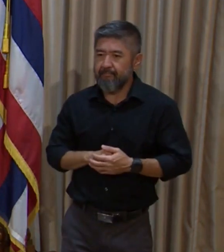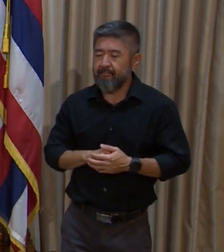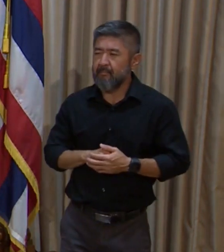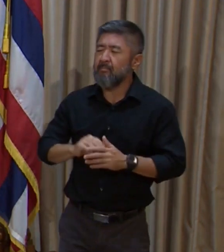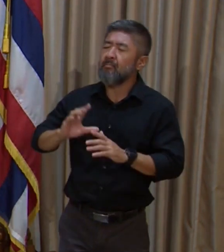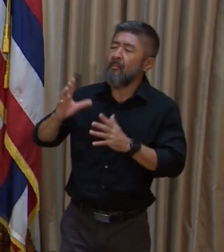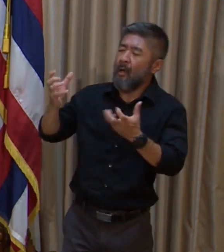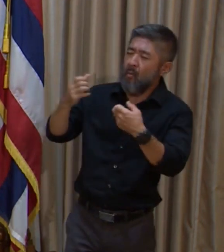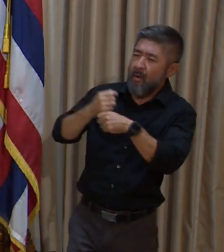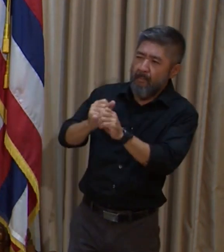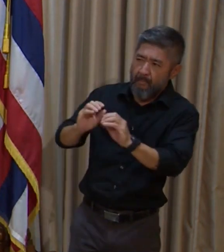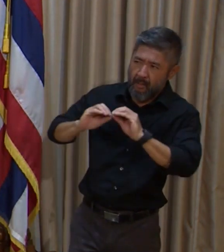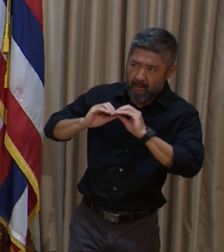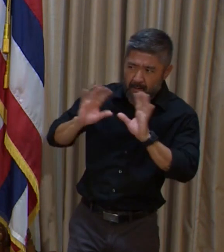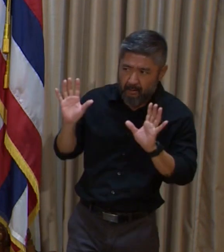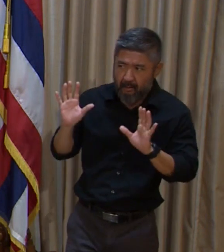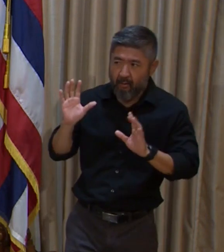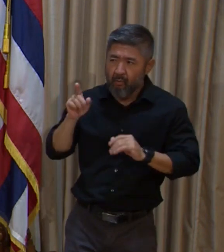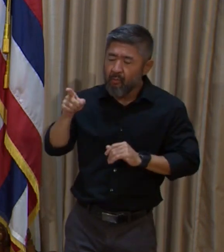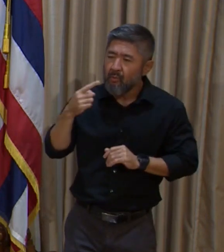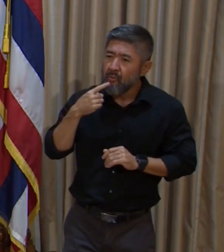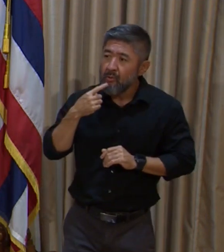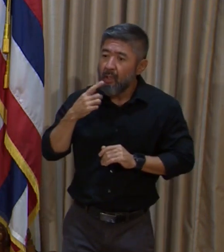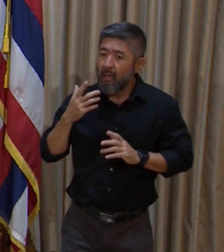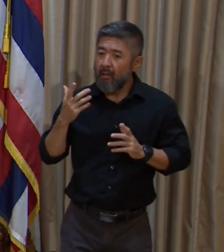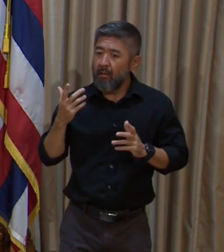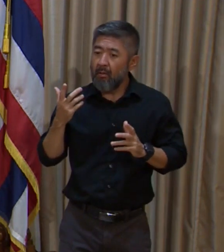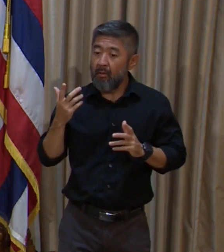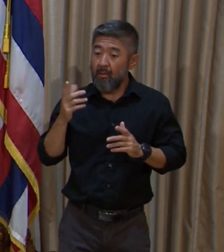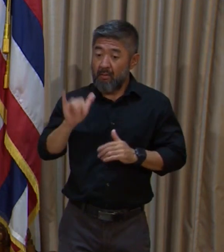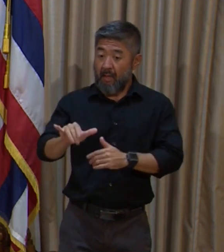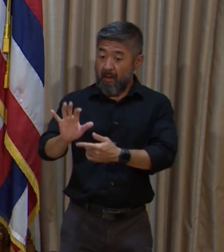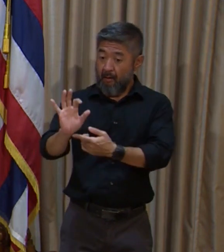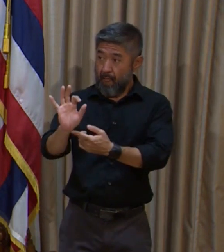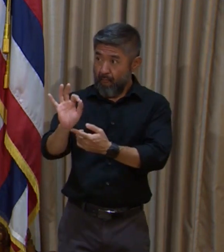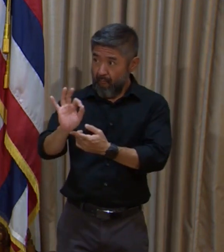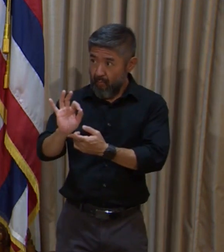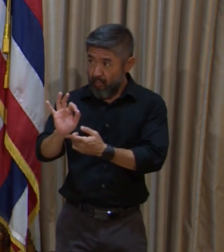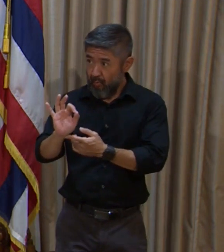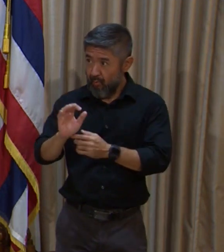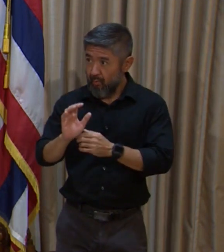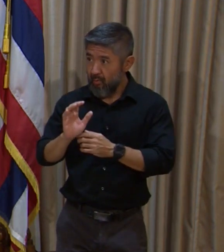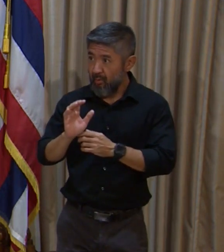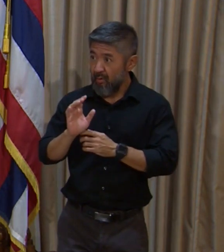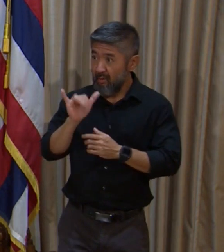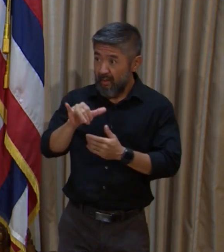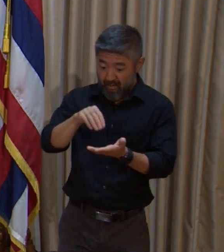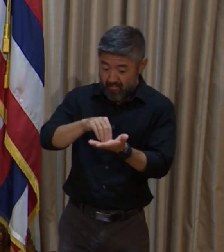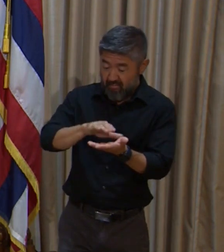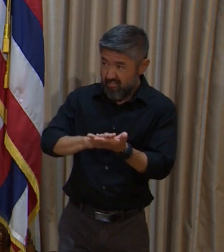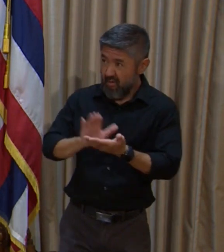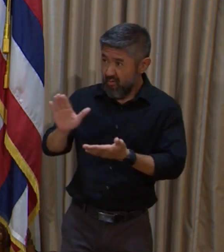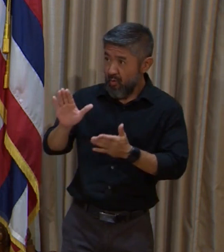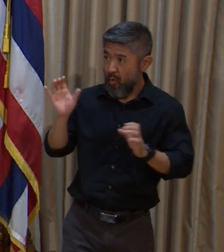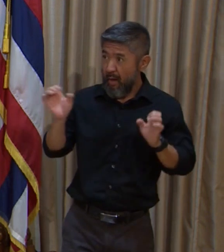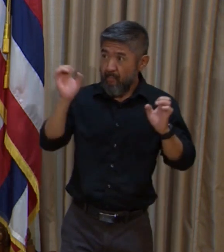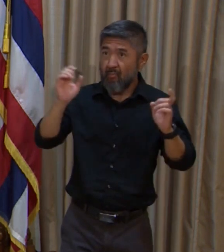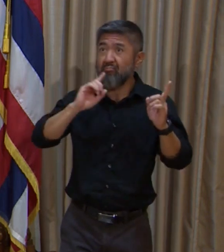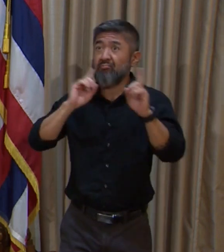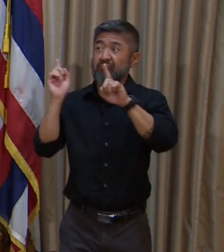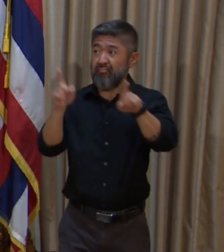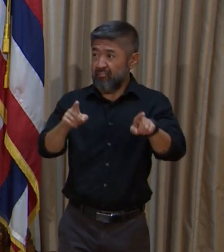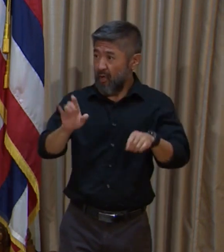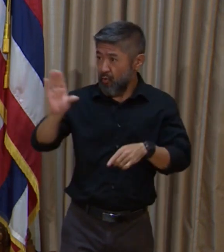clarify, so are you imposing these furloughs under your emergency powers? And